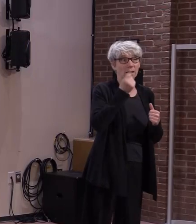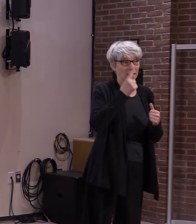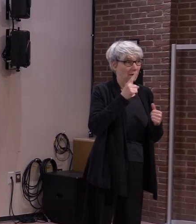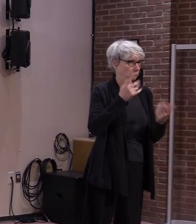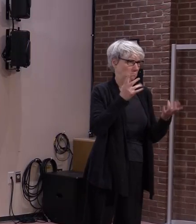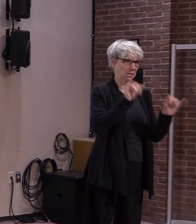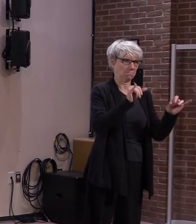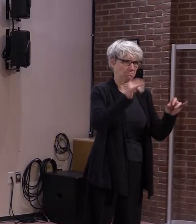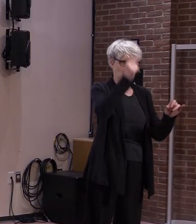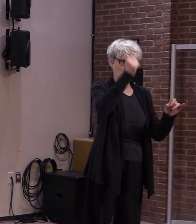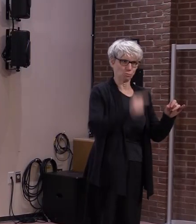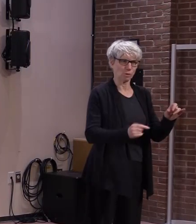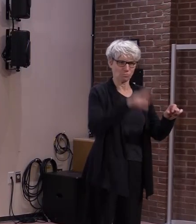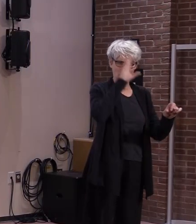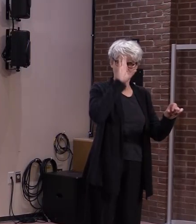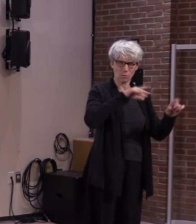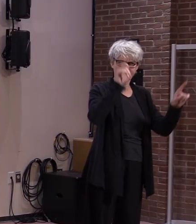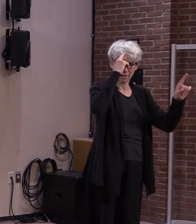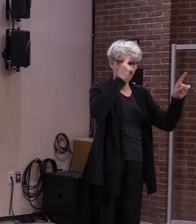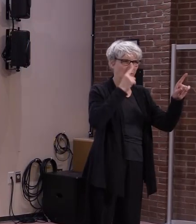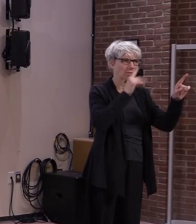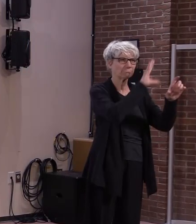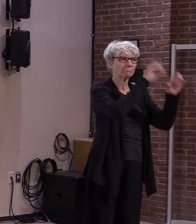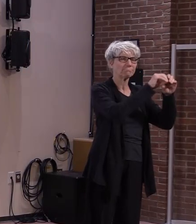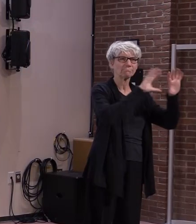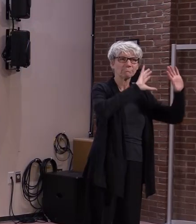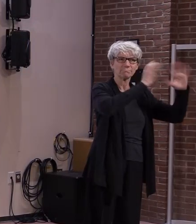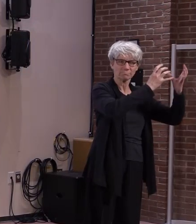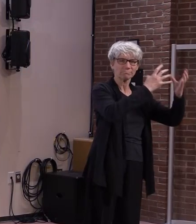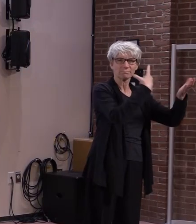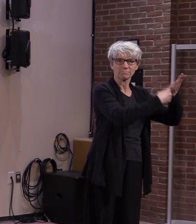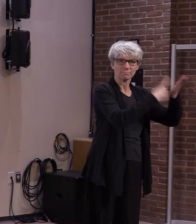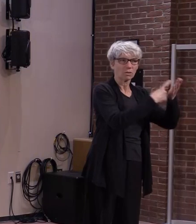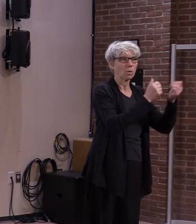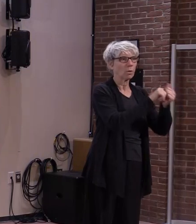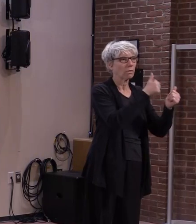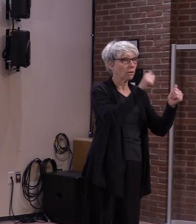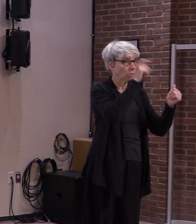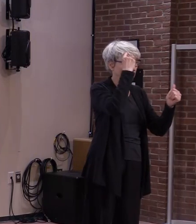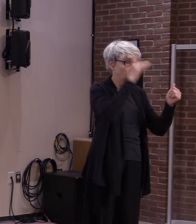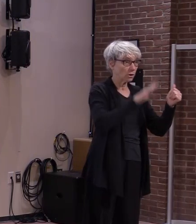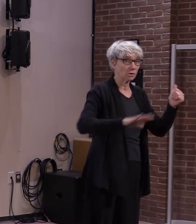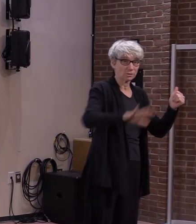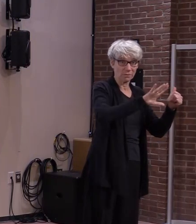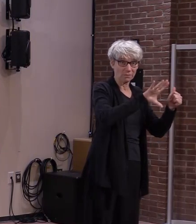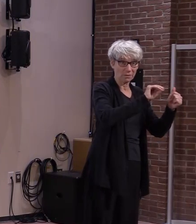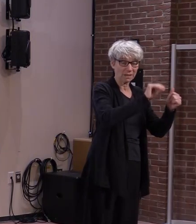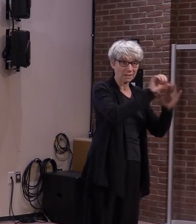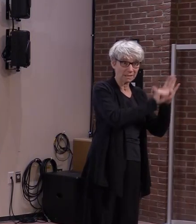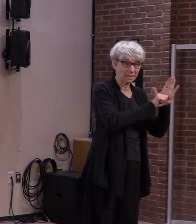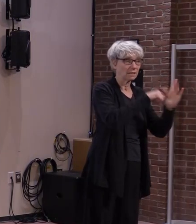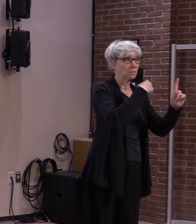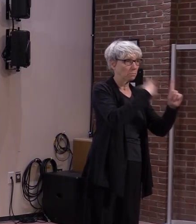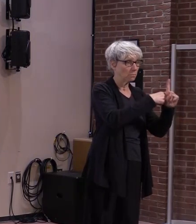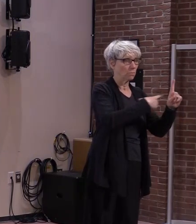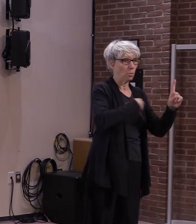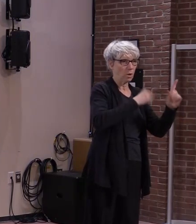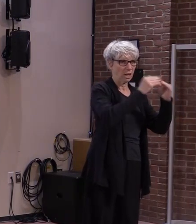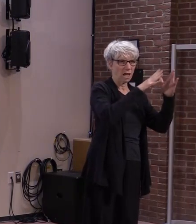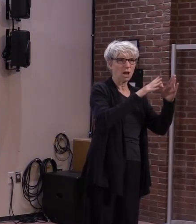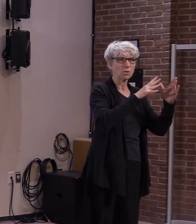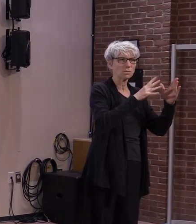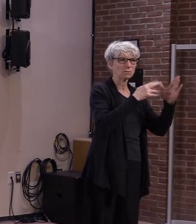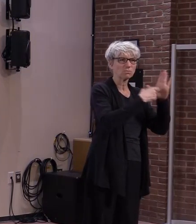Tuesdays, Governor Scott is currently on another call with fellow governors and White House officials. He'll be joining us shortly.